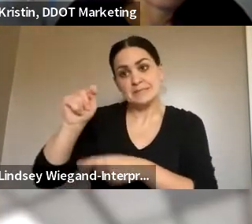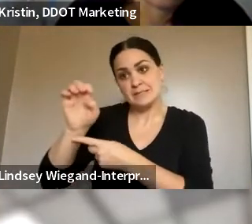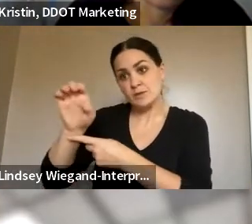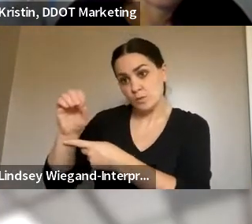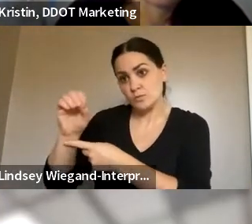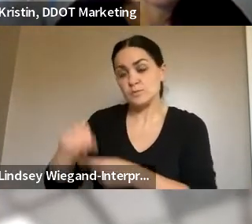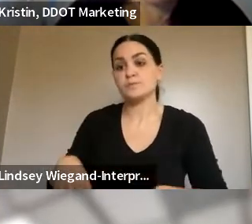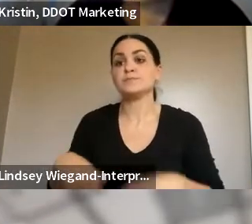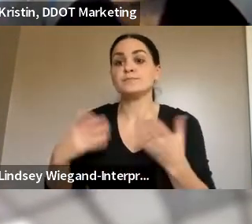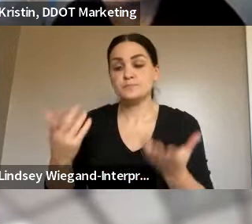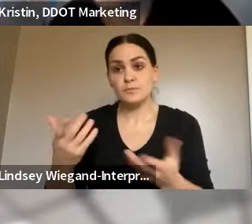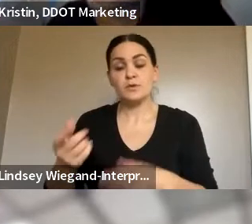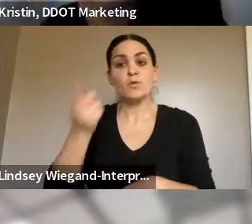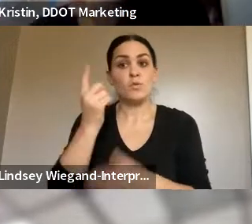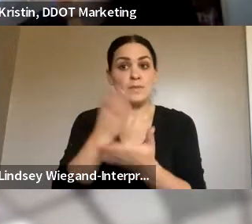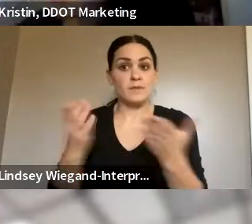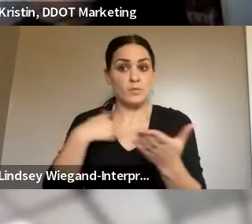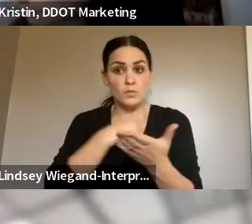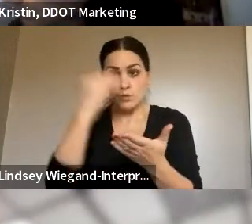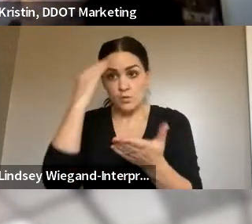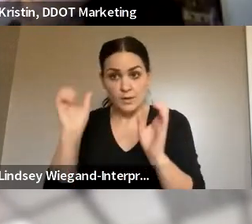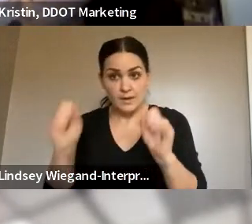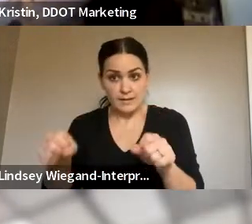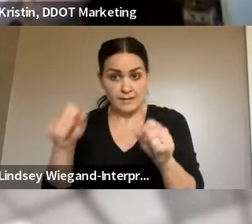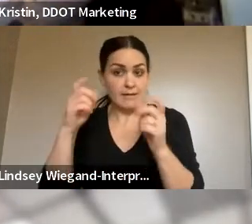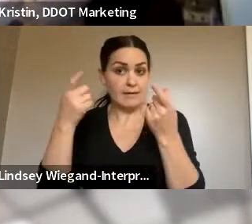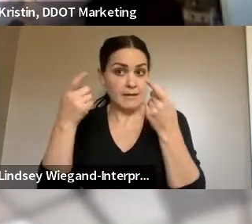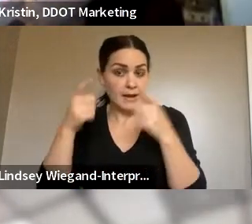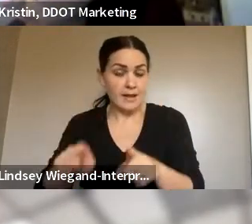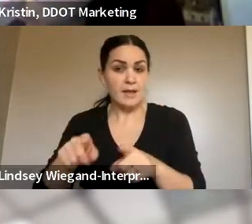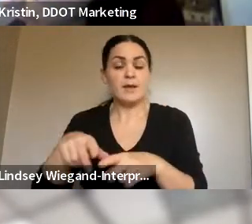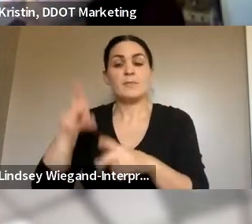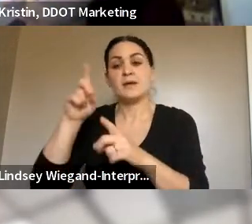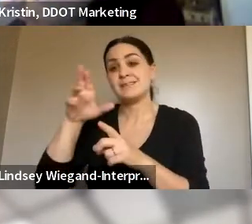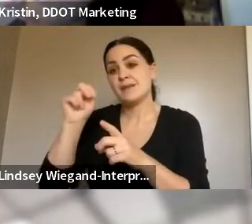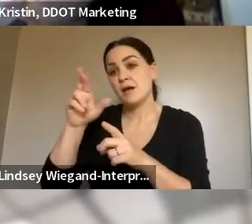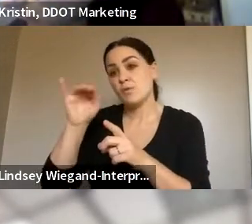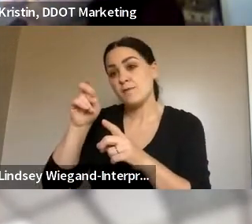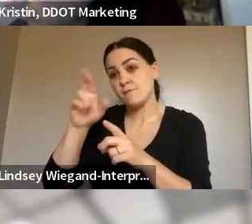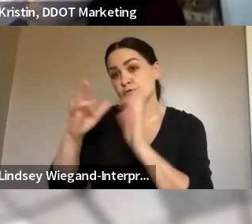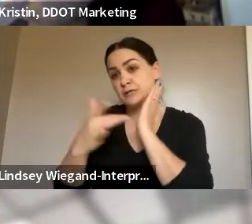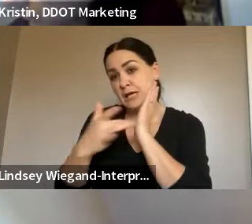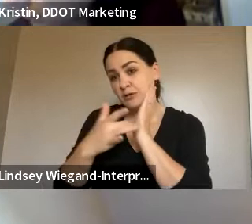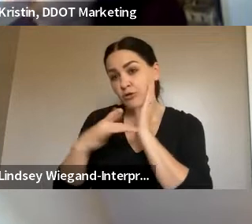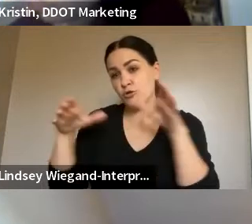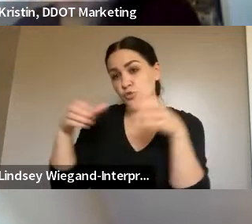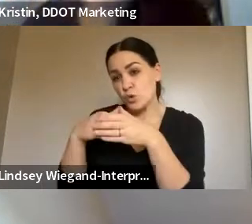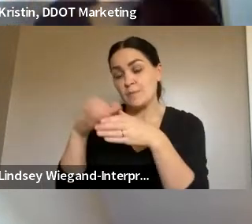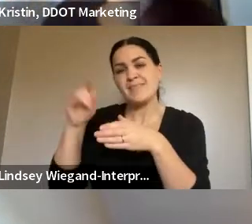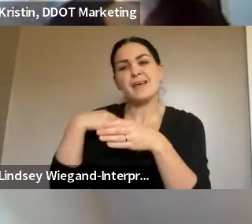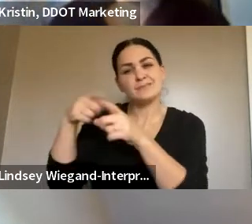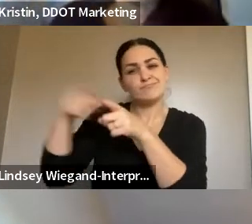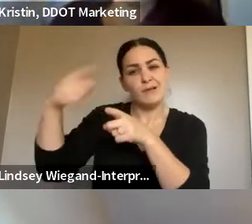I can make come true with that is the Downriver Career Technical Consortium, which is a career path for high school students.